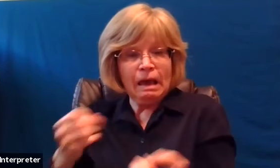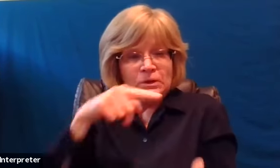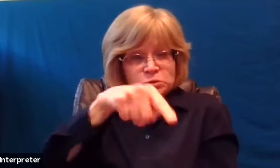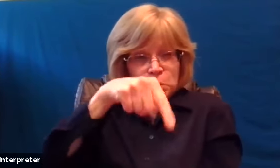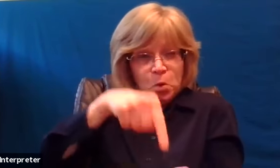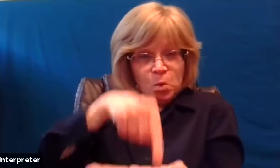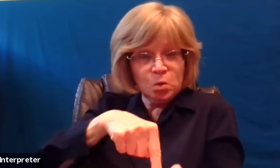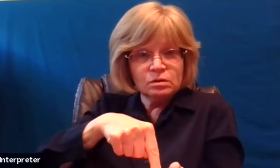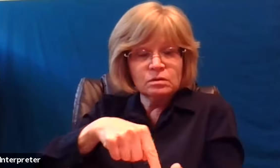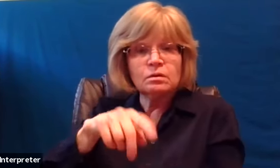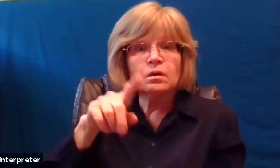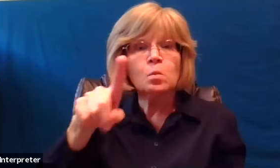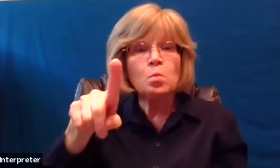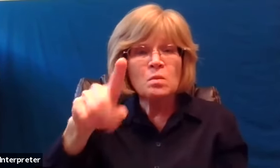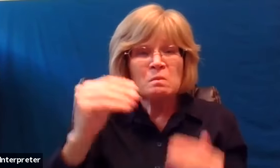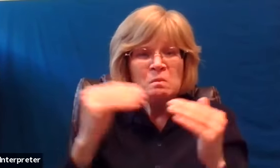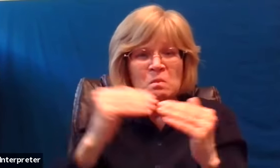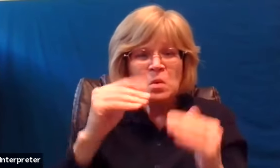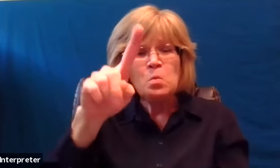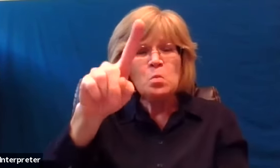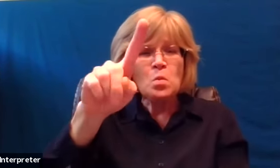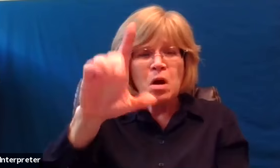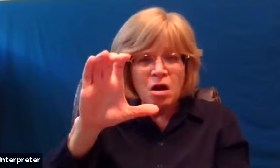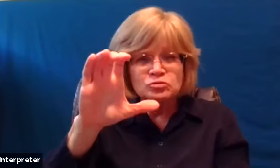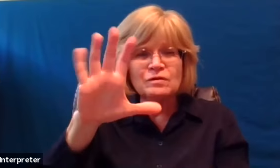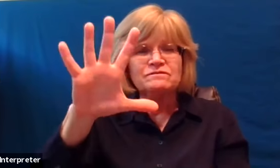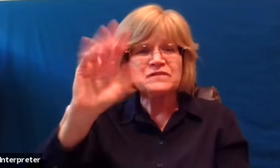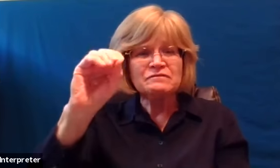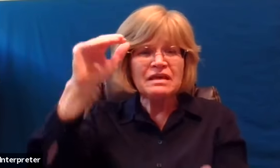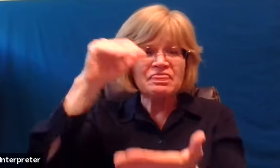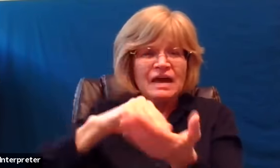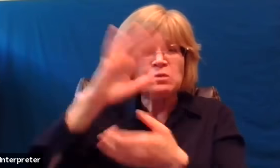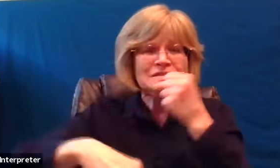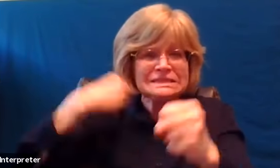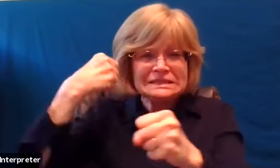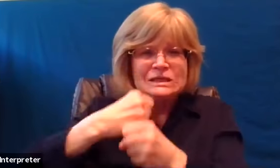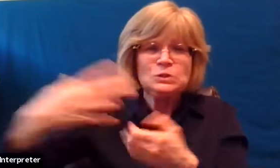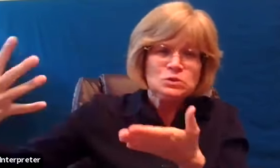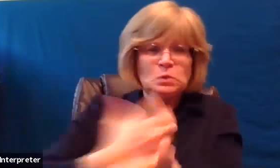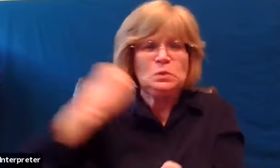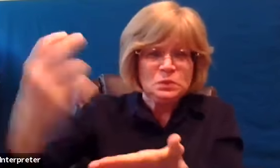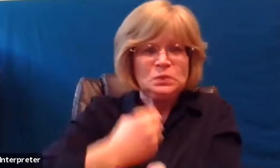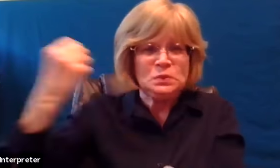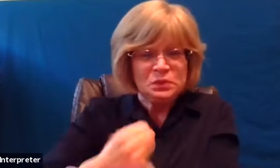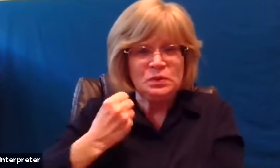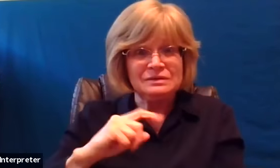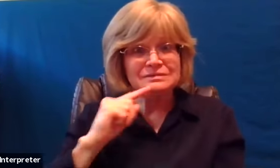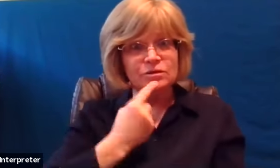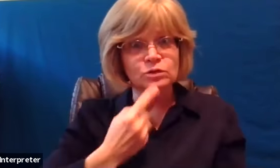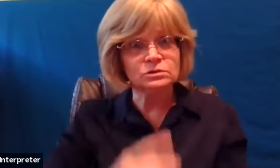150 000 years worth of wages no kidding it's bigger than the